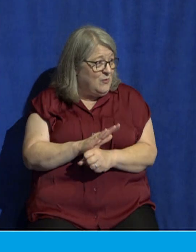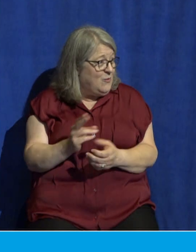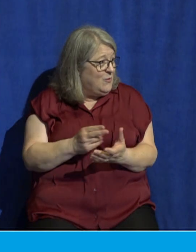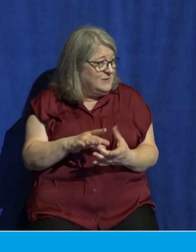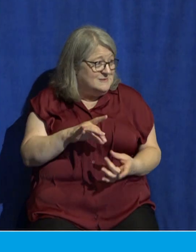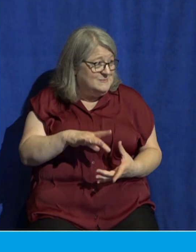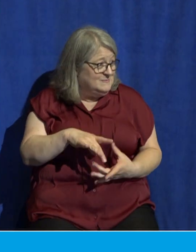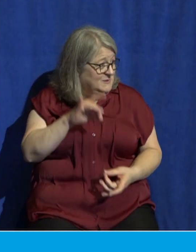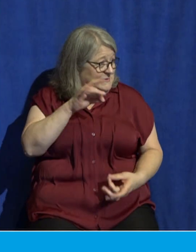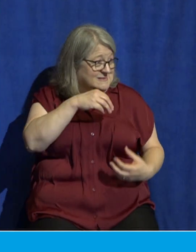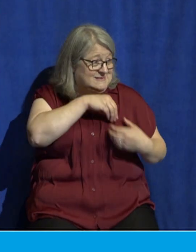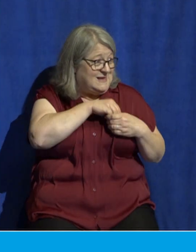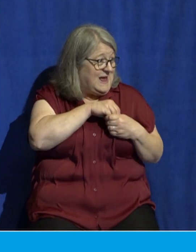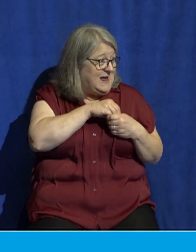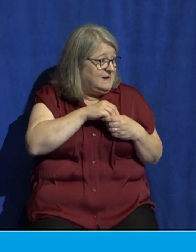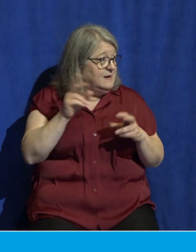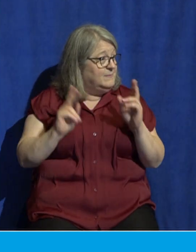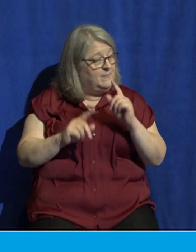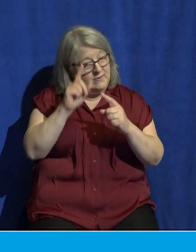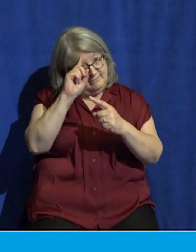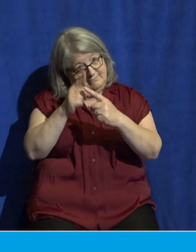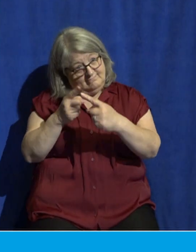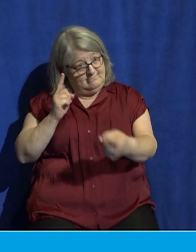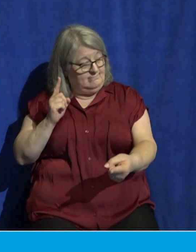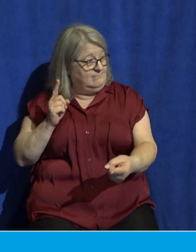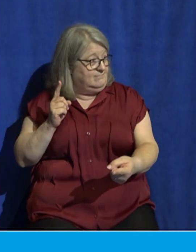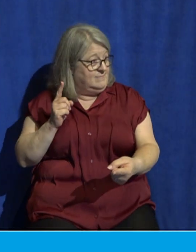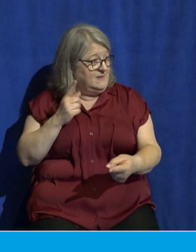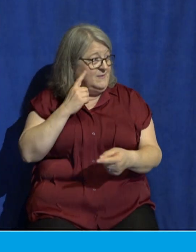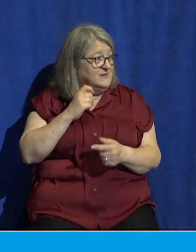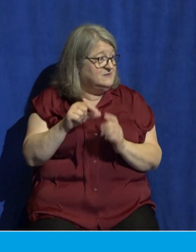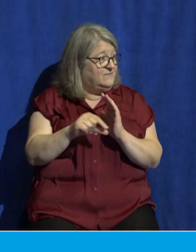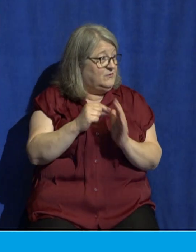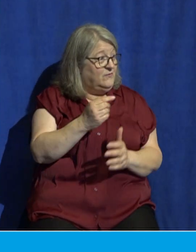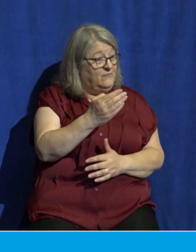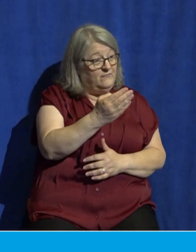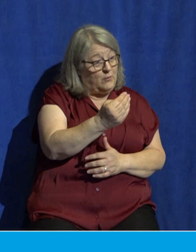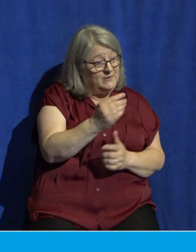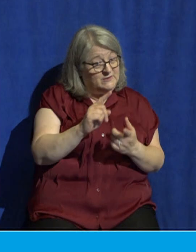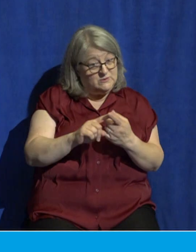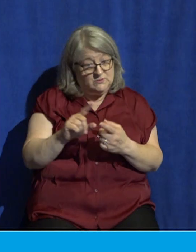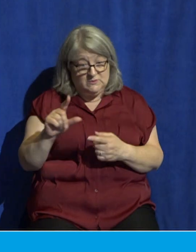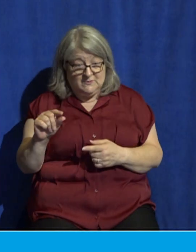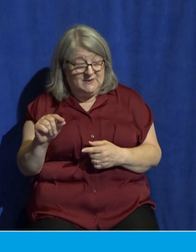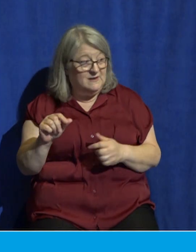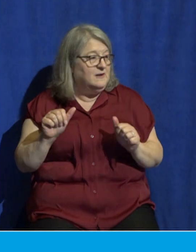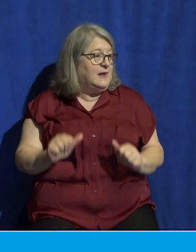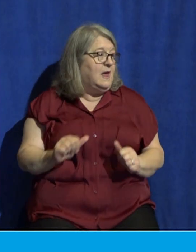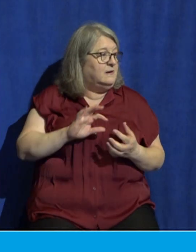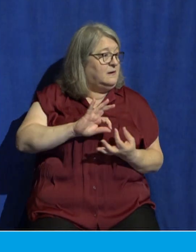agree to disagree, because what we're about to read in verses 14 to 20 could be interpreted in a few different ways.